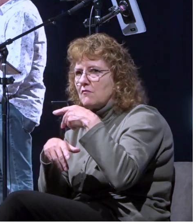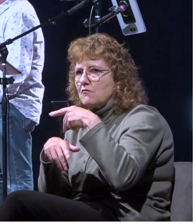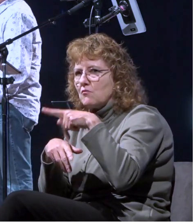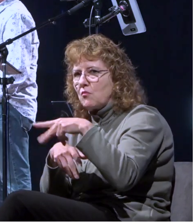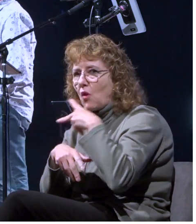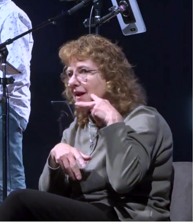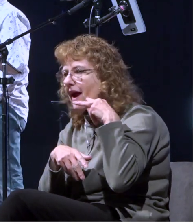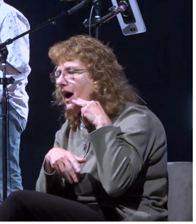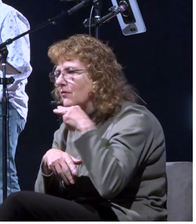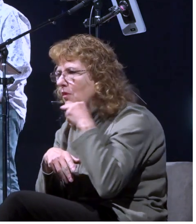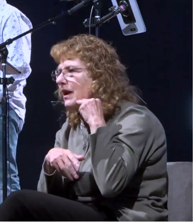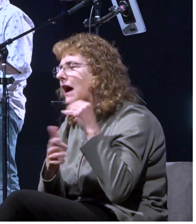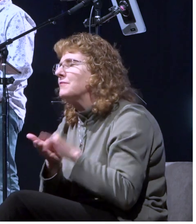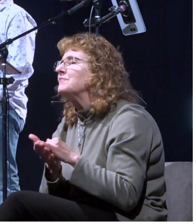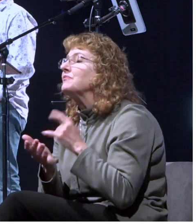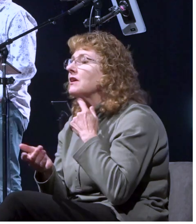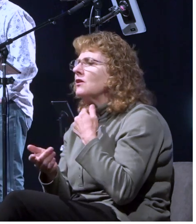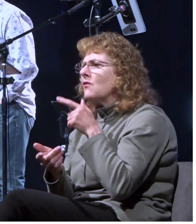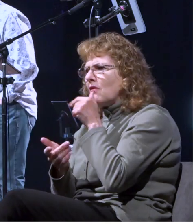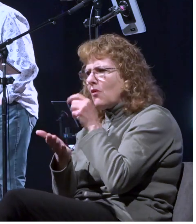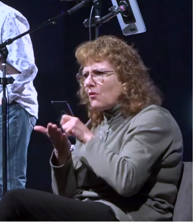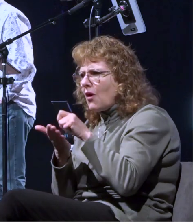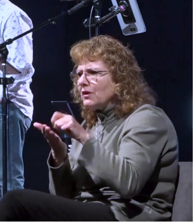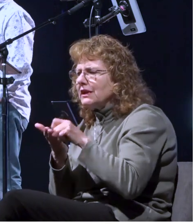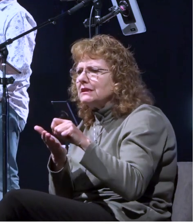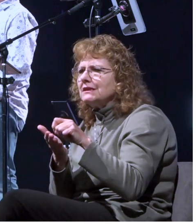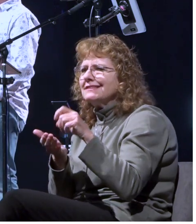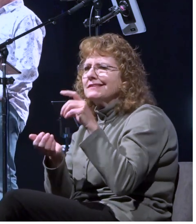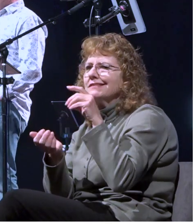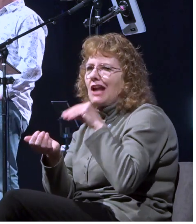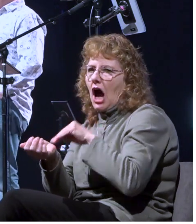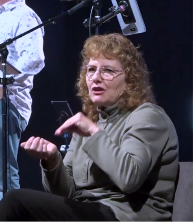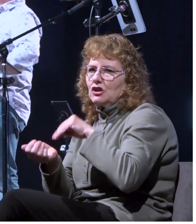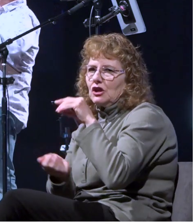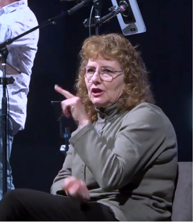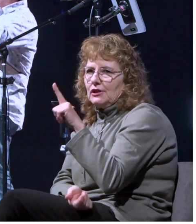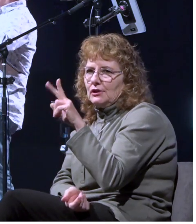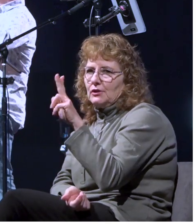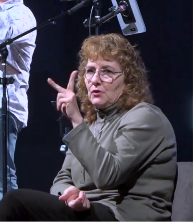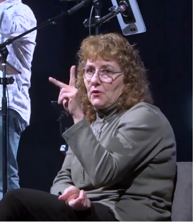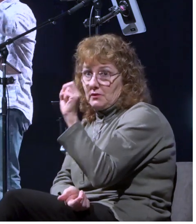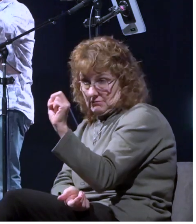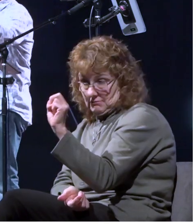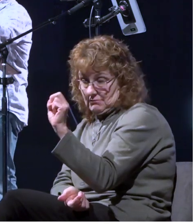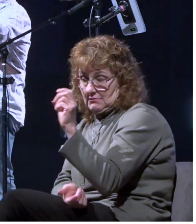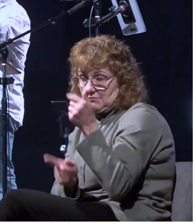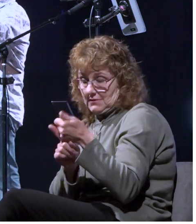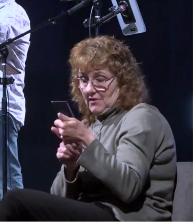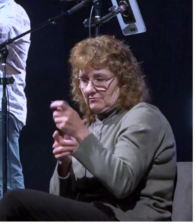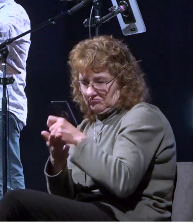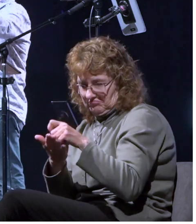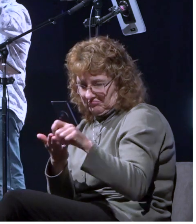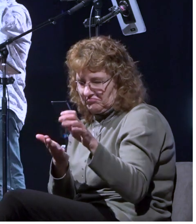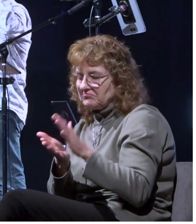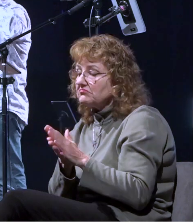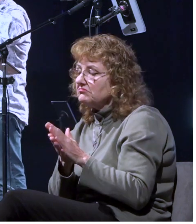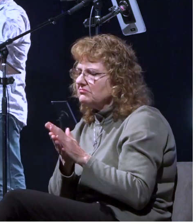who's writing the book of acts it's dr luke and so this indicates that now dr luke uh has has